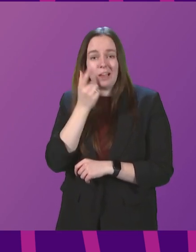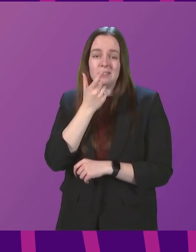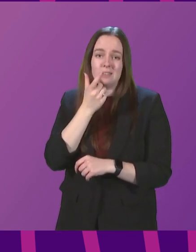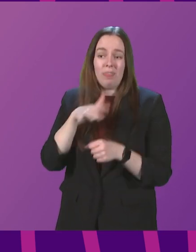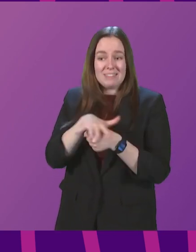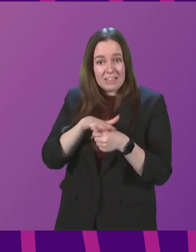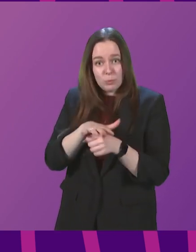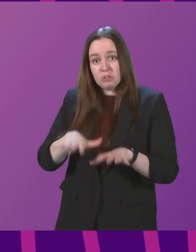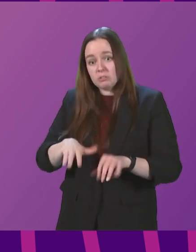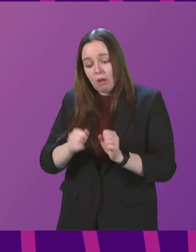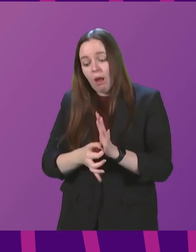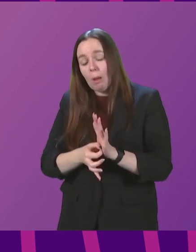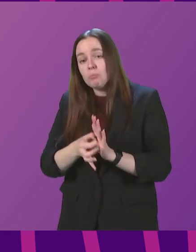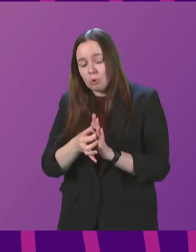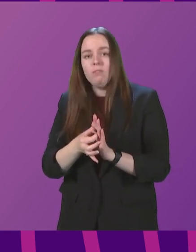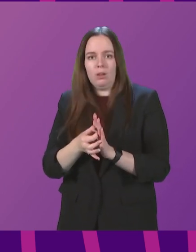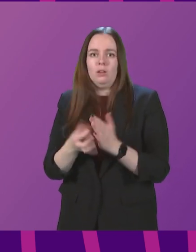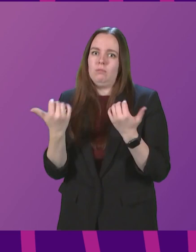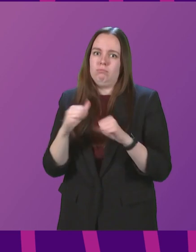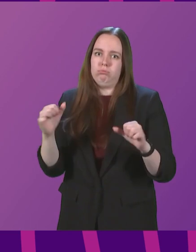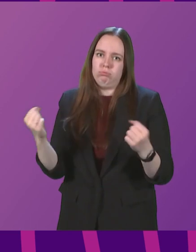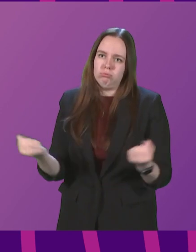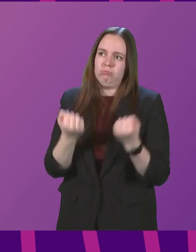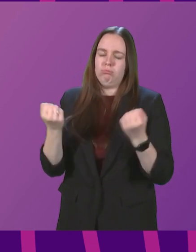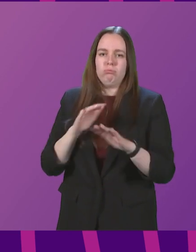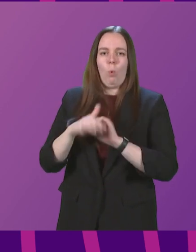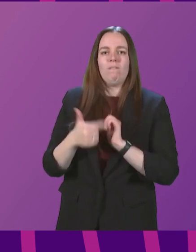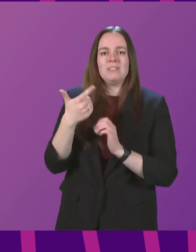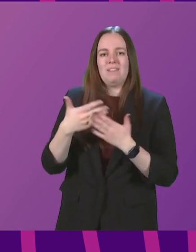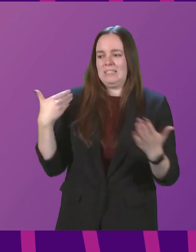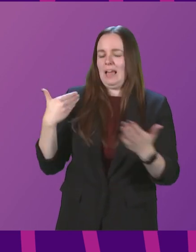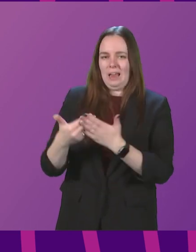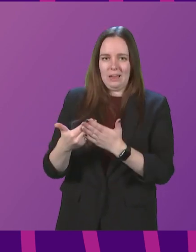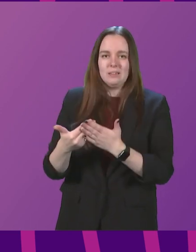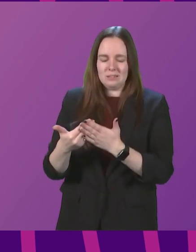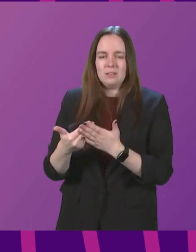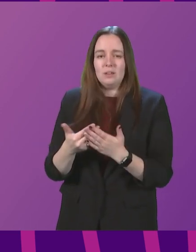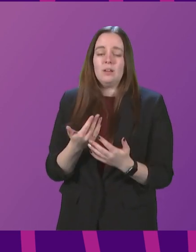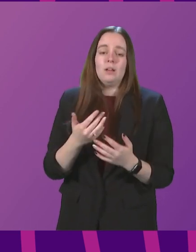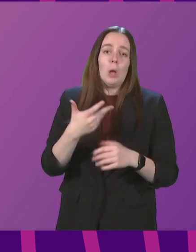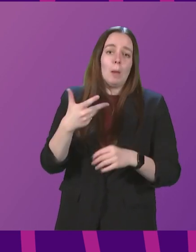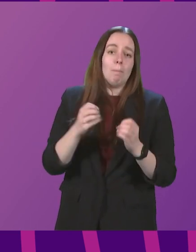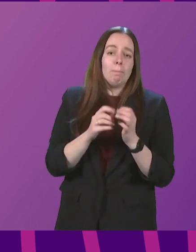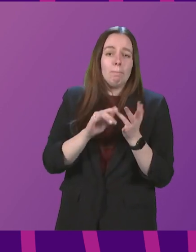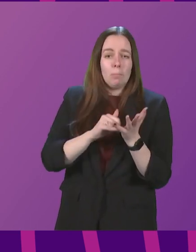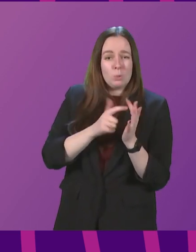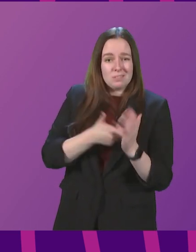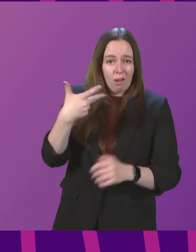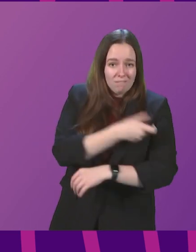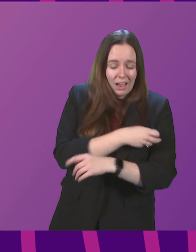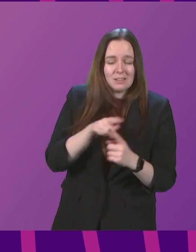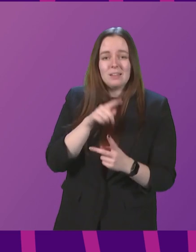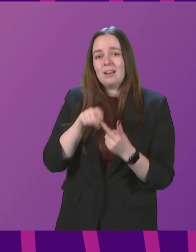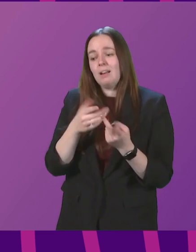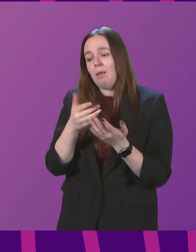was beginning to improve has significantly strengthened over the past seven days. A combination of booster vaccinations, the willingness